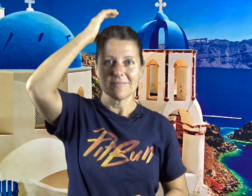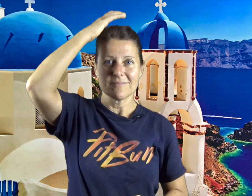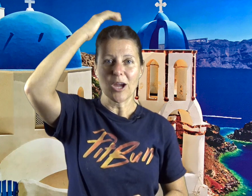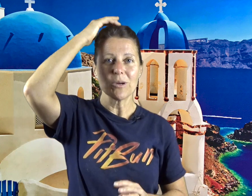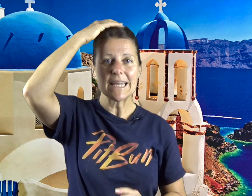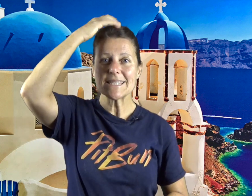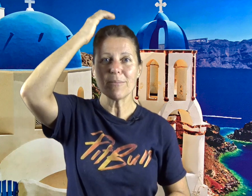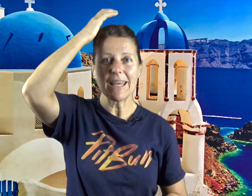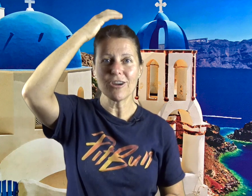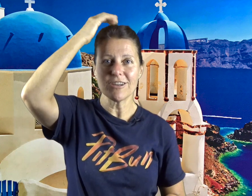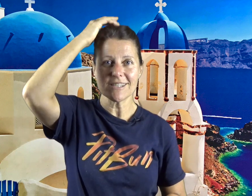I release the money curse